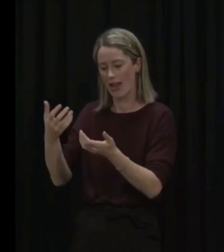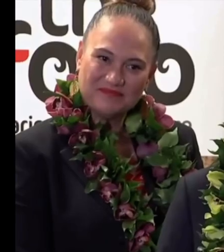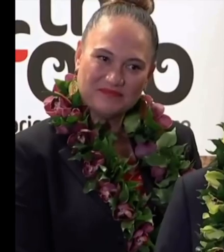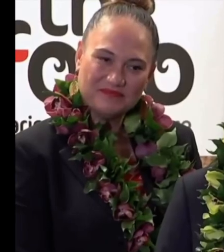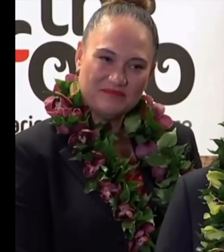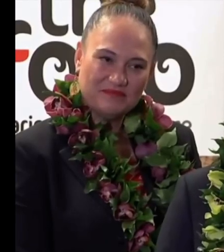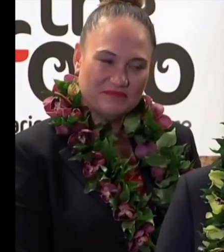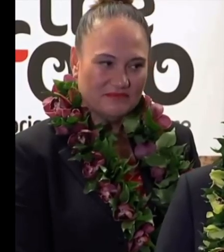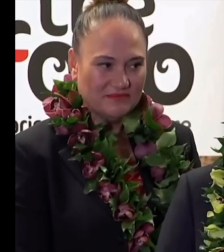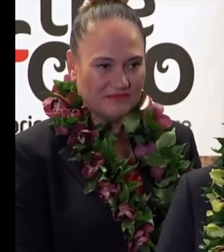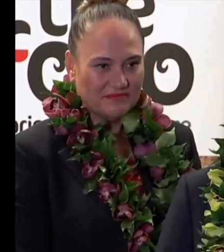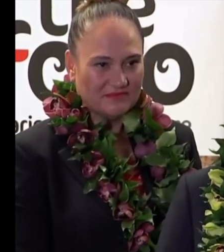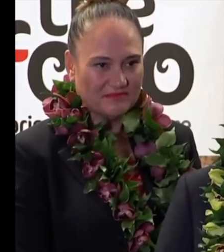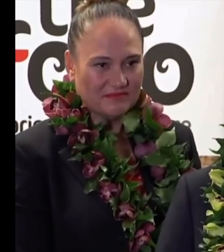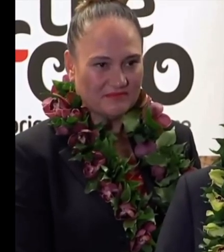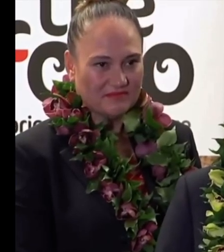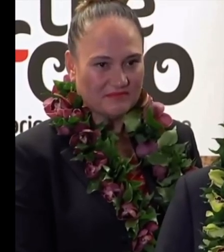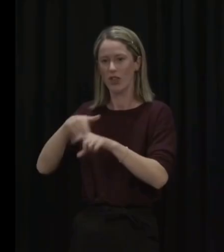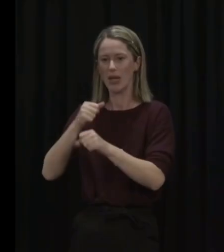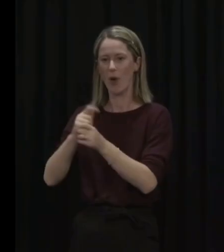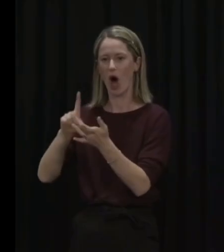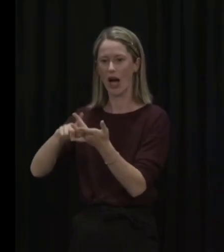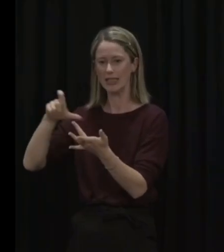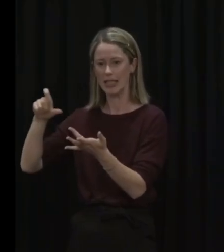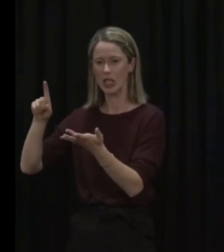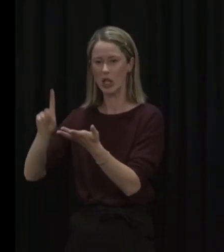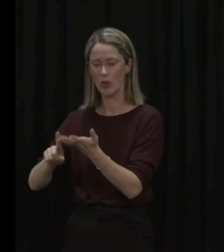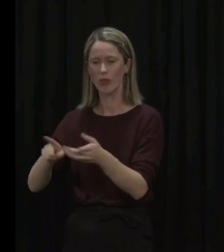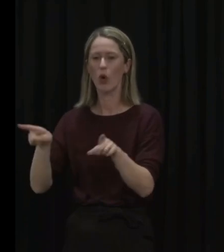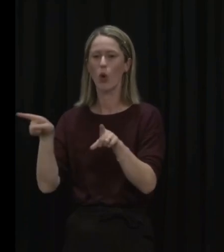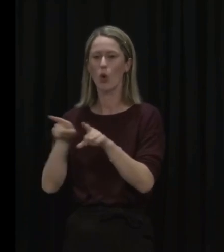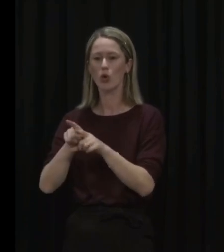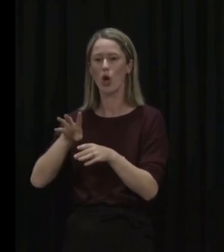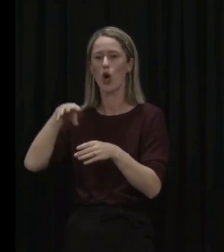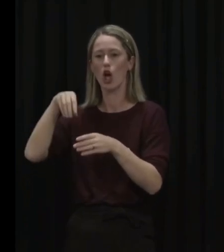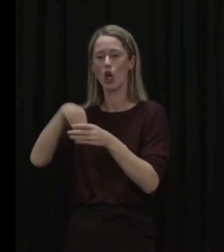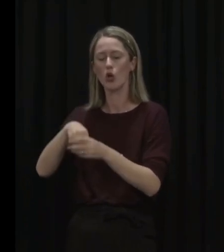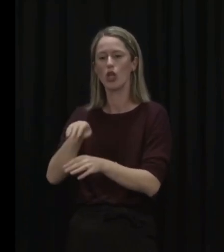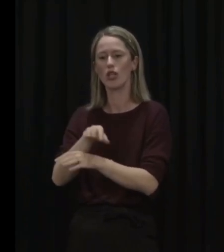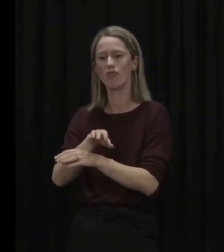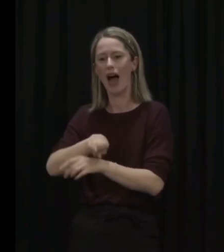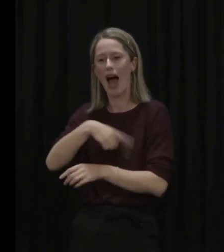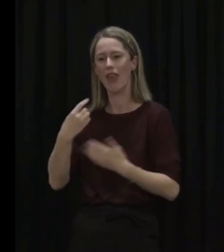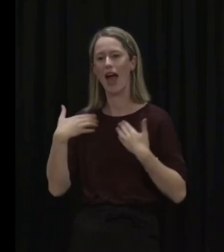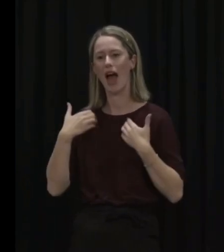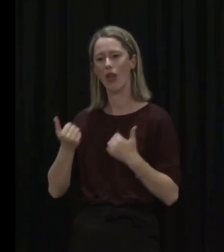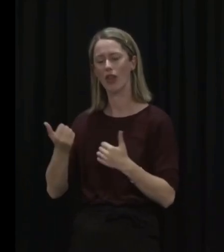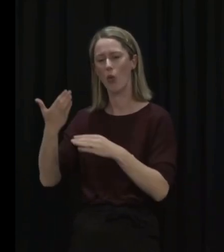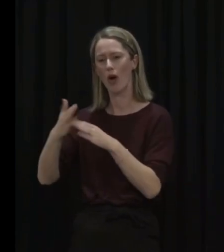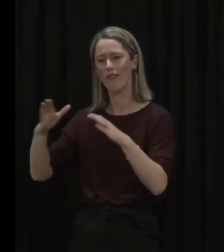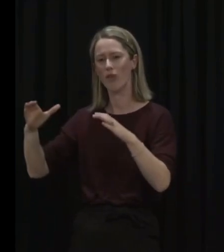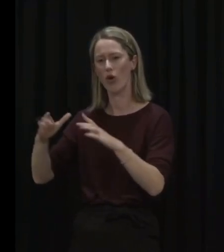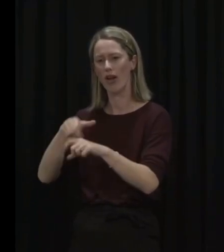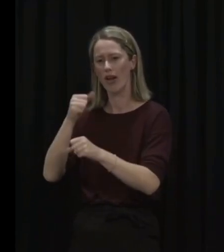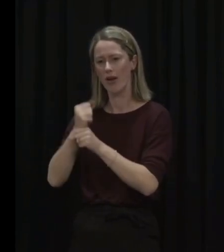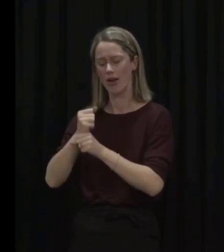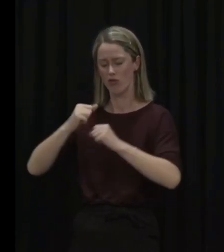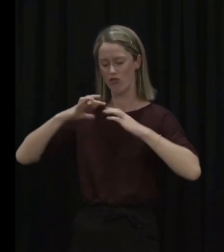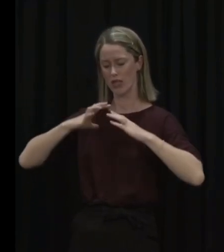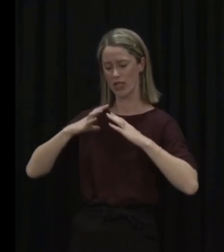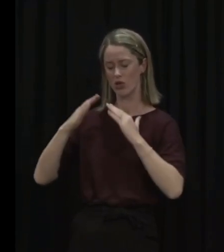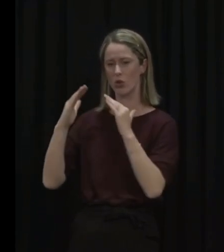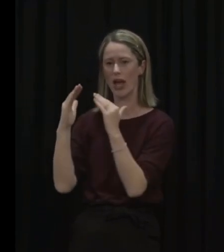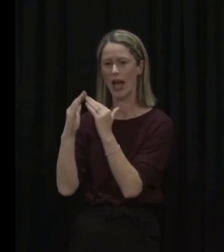units. There was no compulsory vaccination. We'll also be including certain non-regulated health care workforces, including aged residential